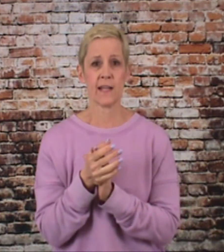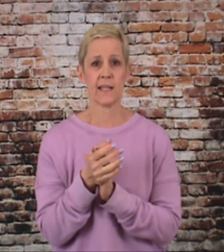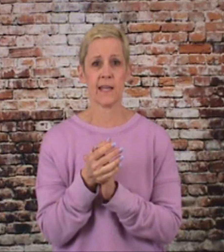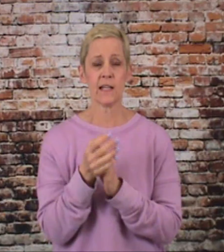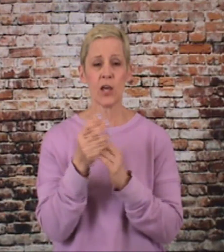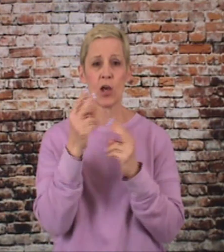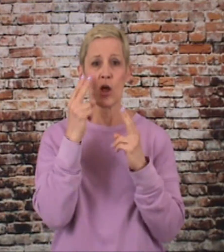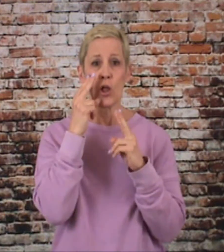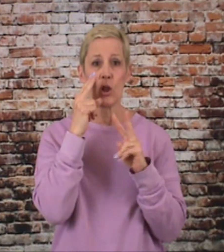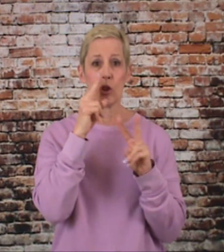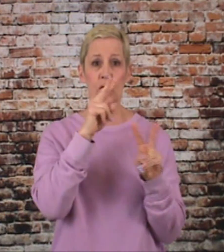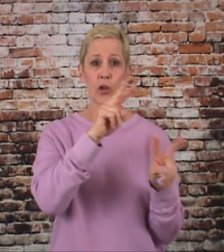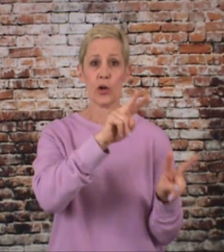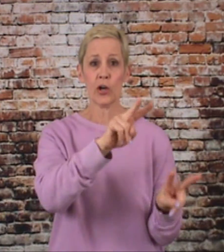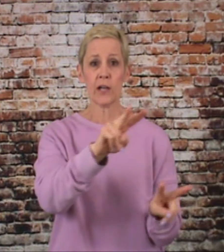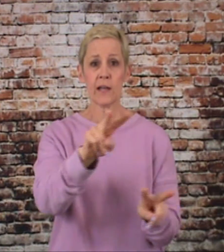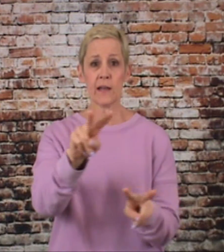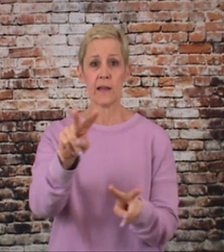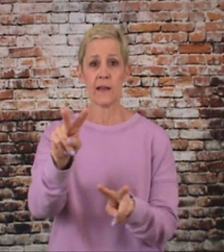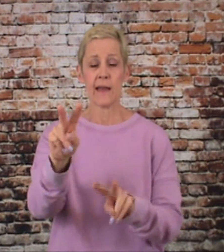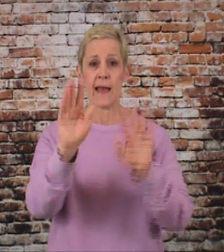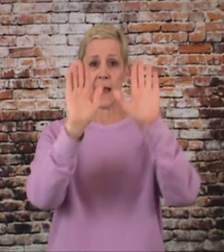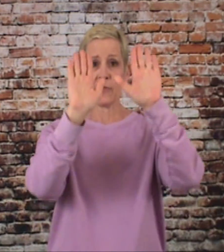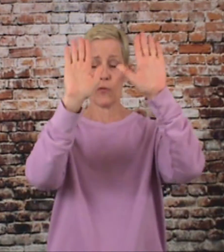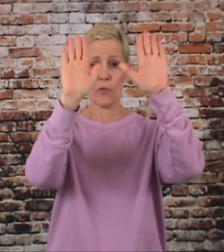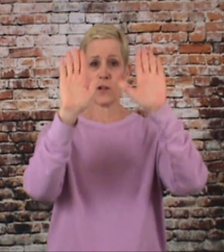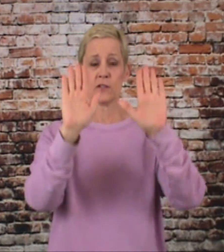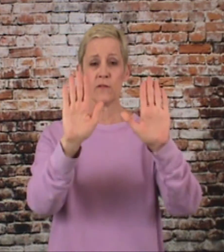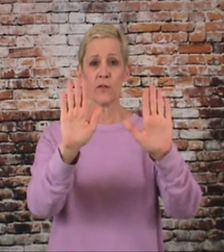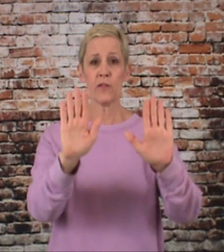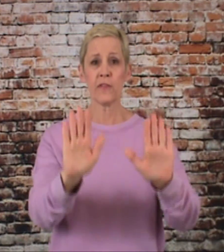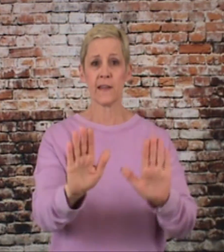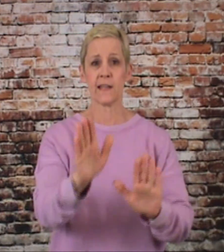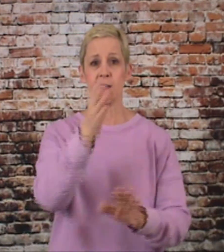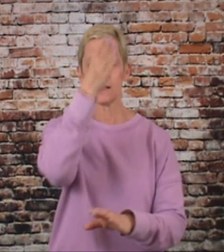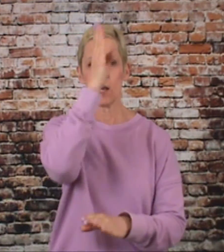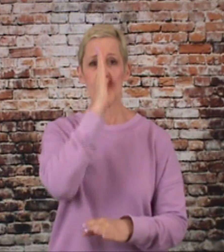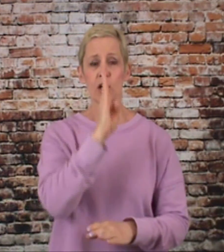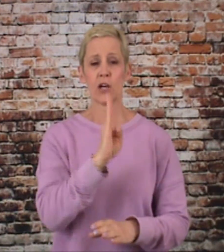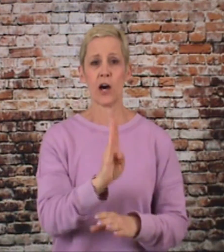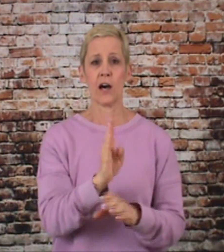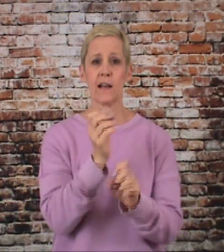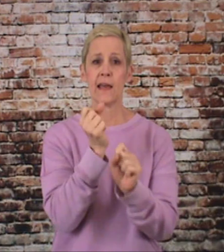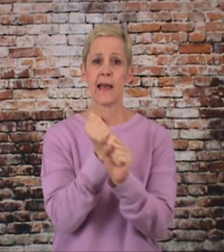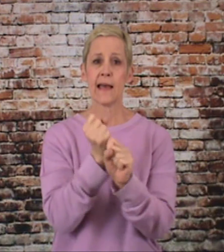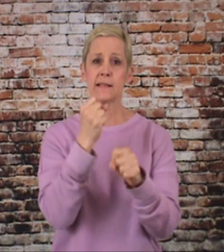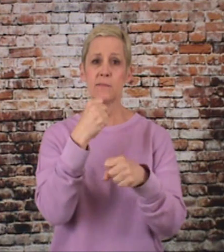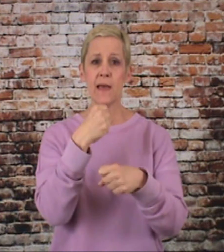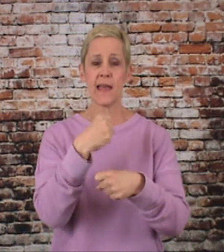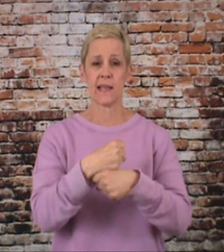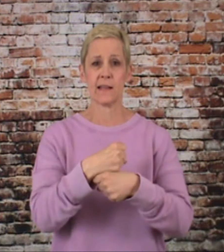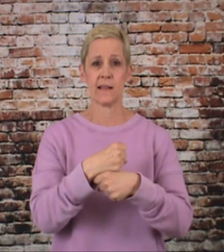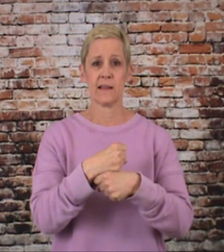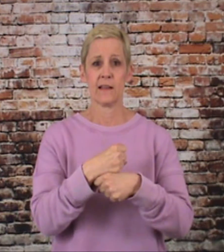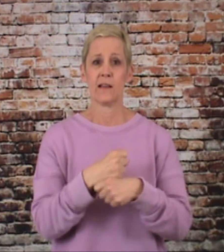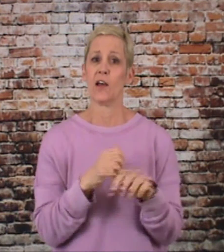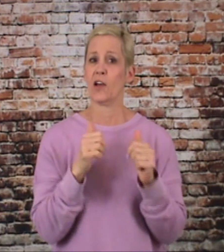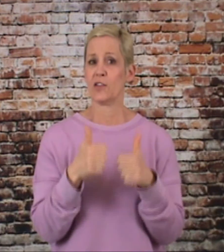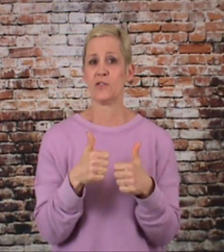it again look at the wonderful things God has made you